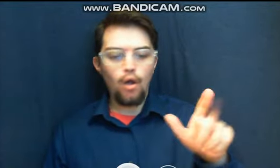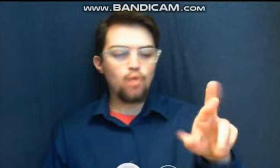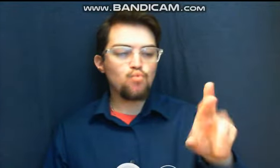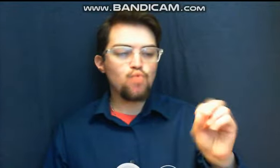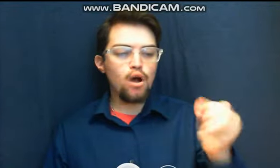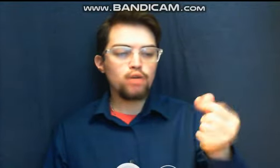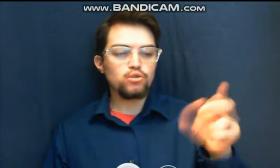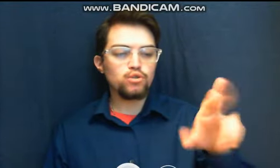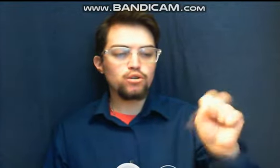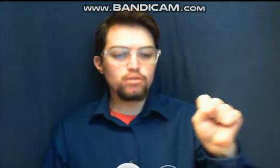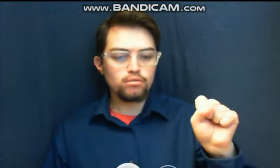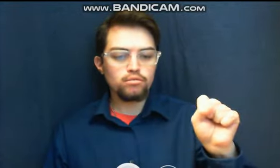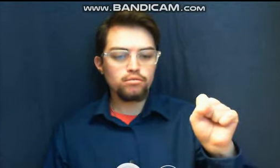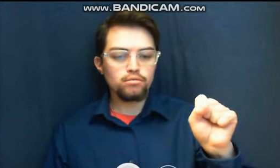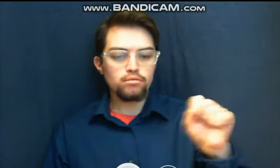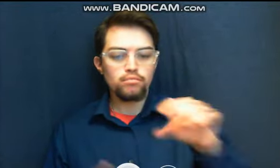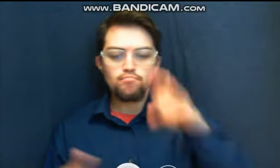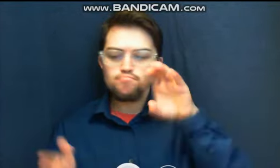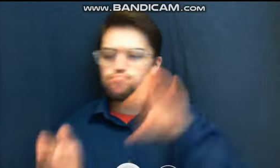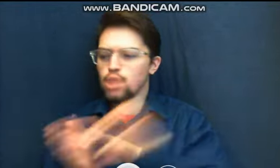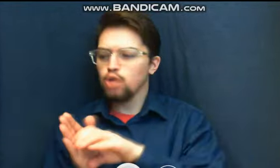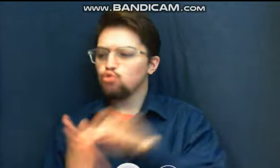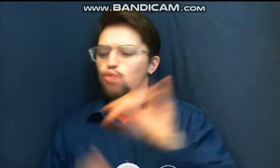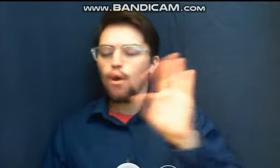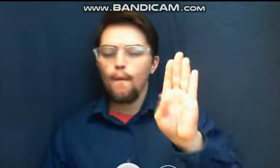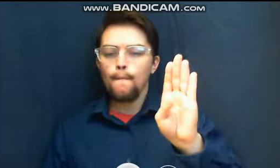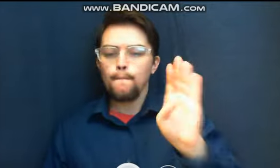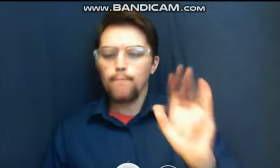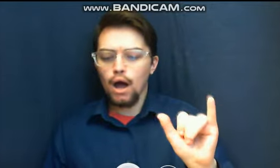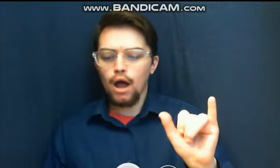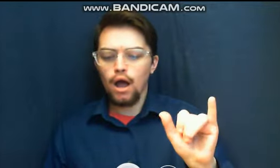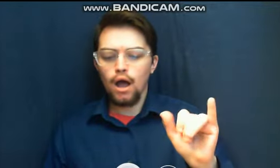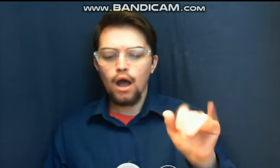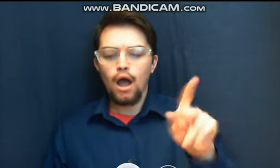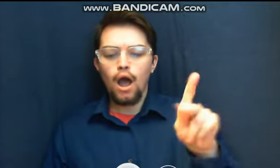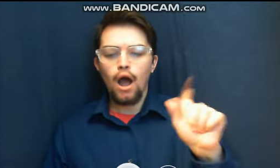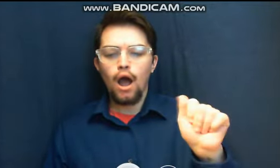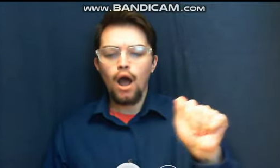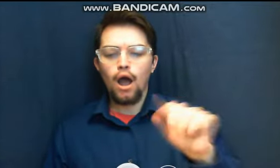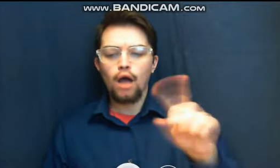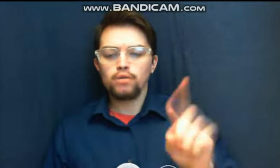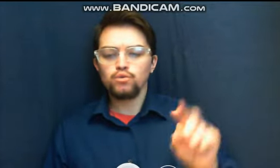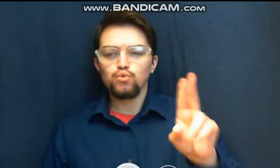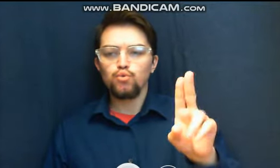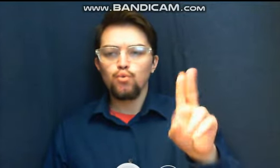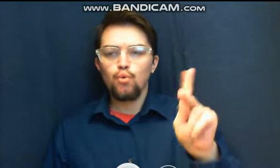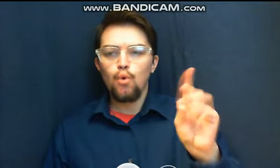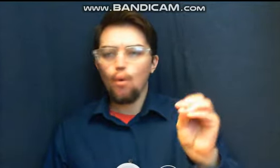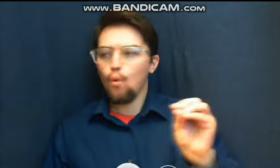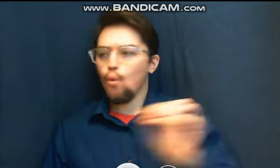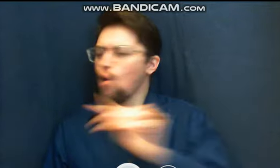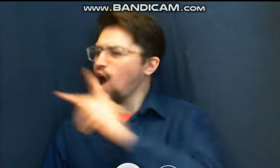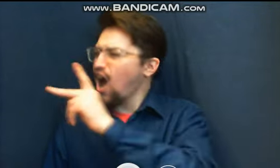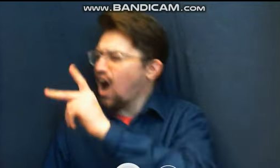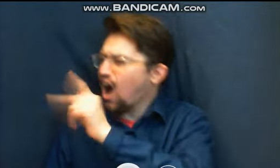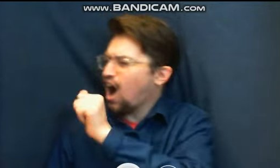very strange name, and what kind of book is this is Sebastian, this is Sebastian,